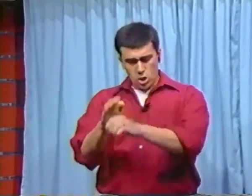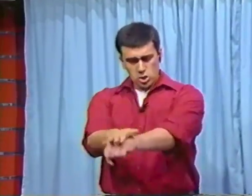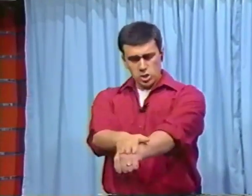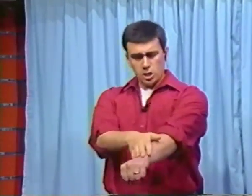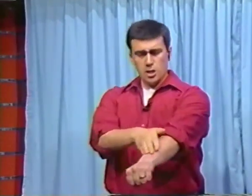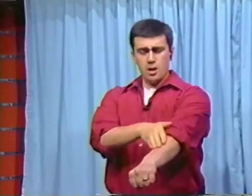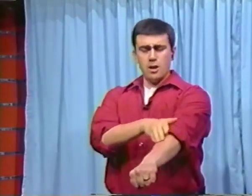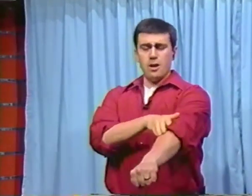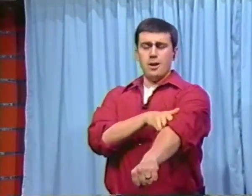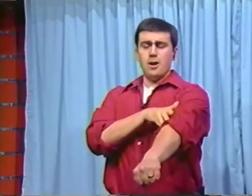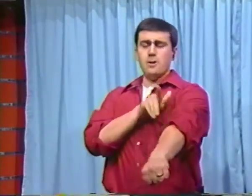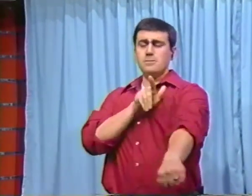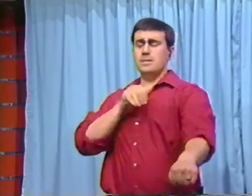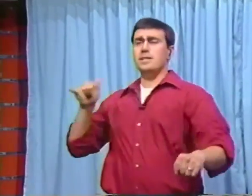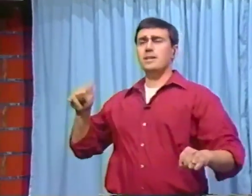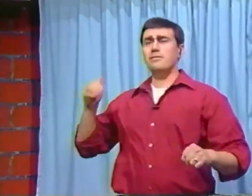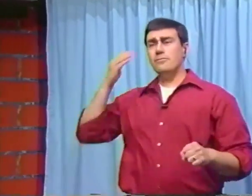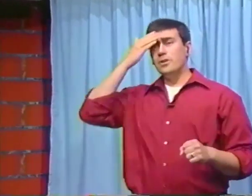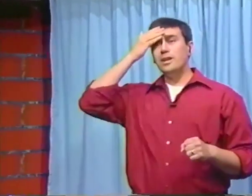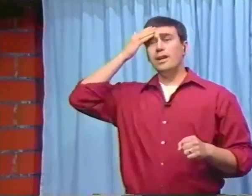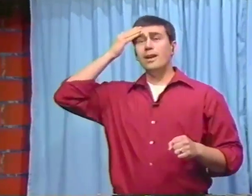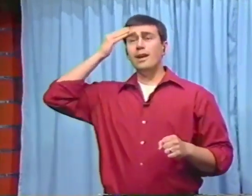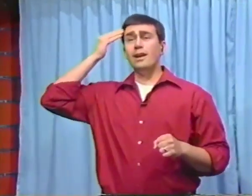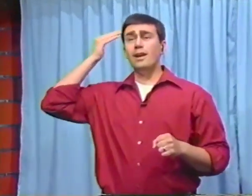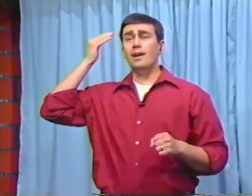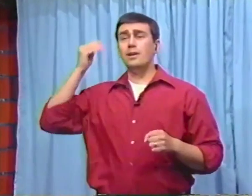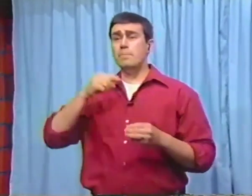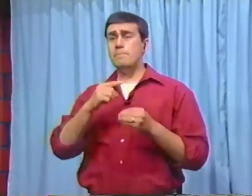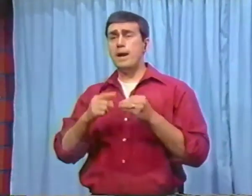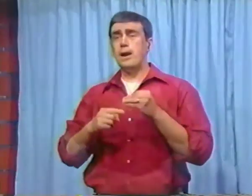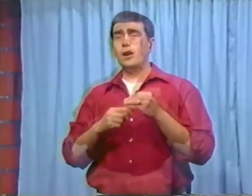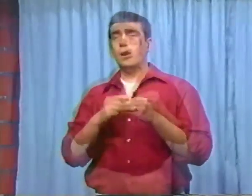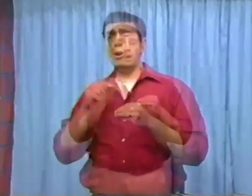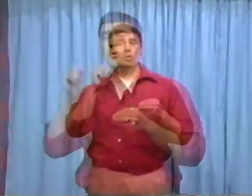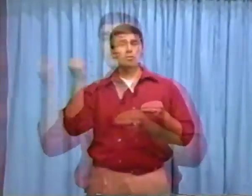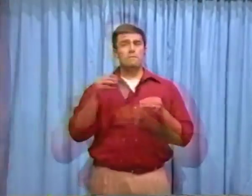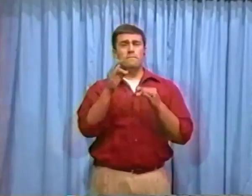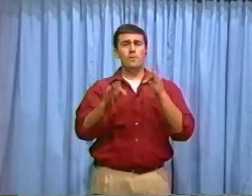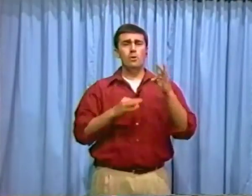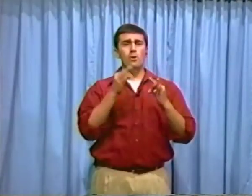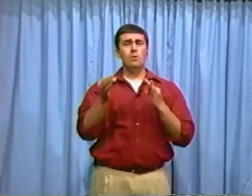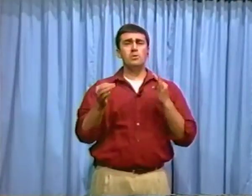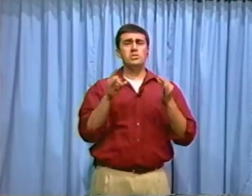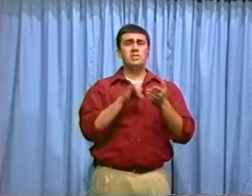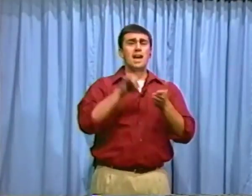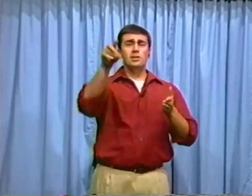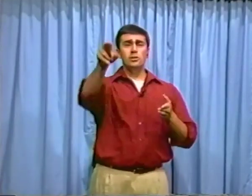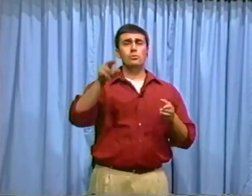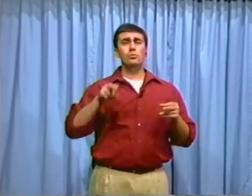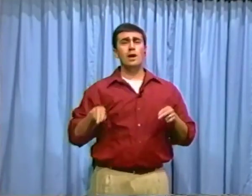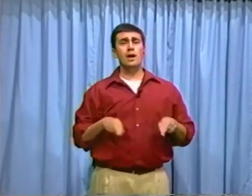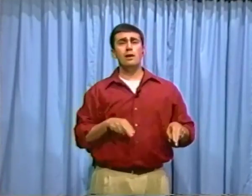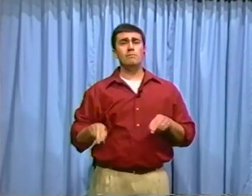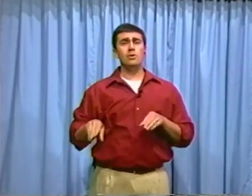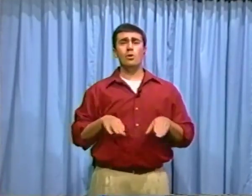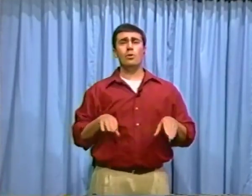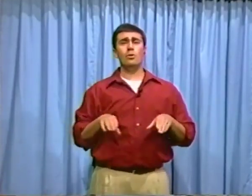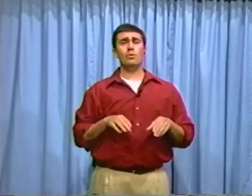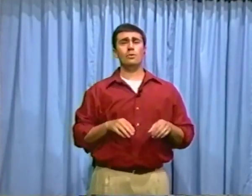Slowly forget about the folks that you have known.